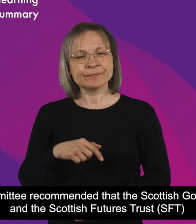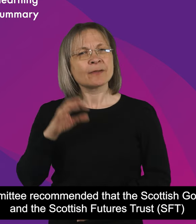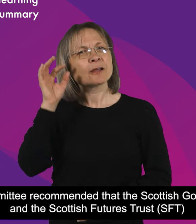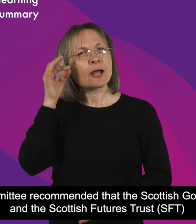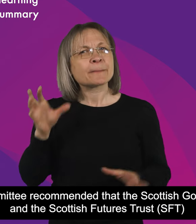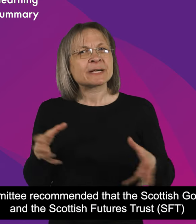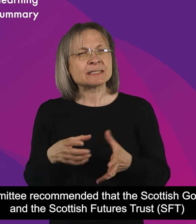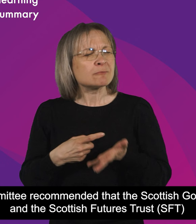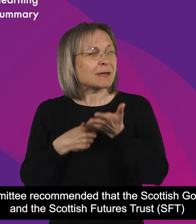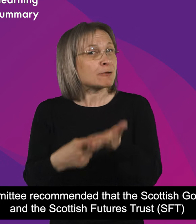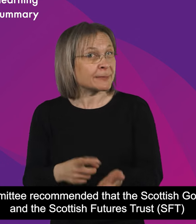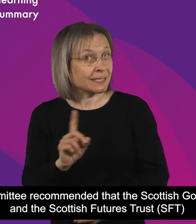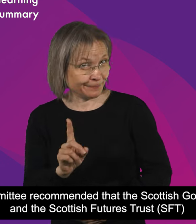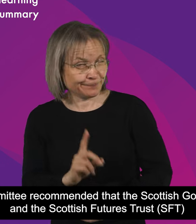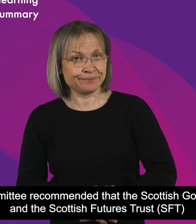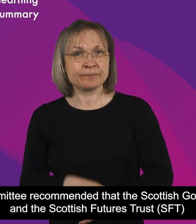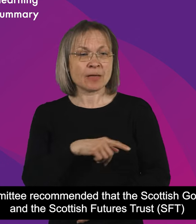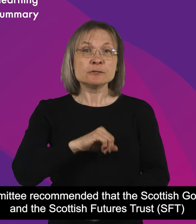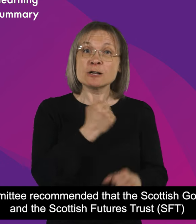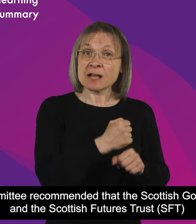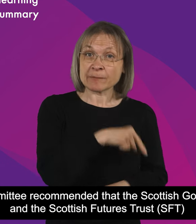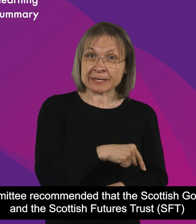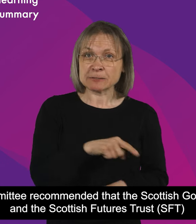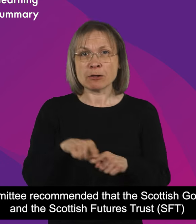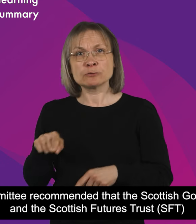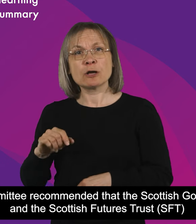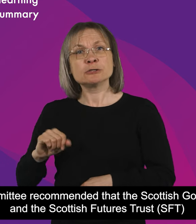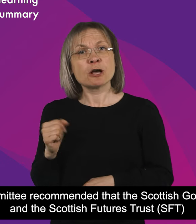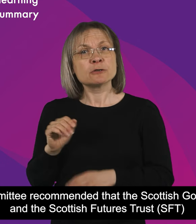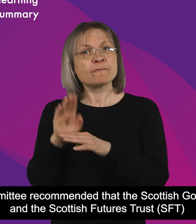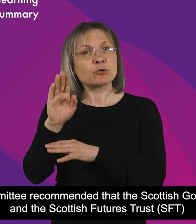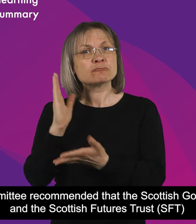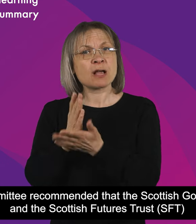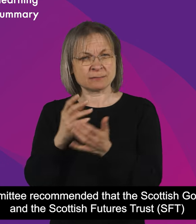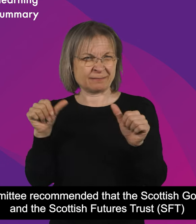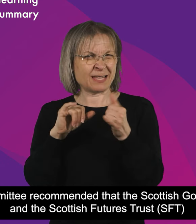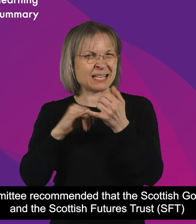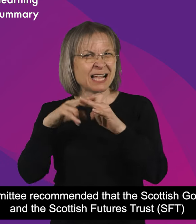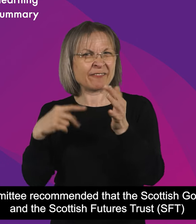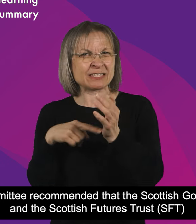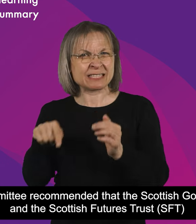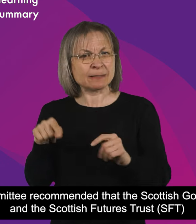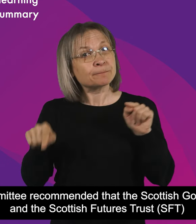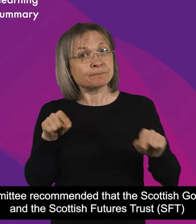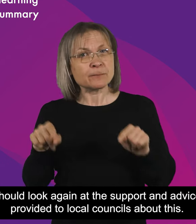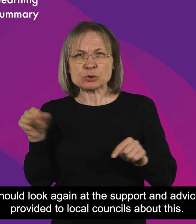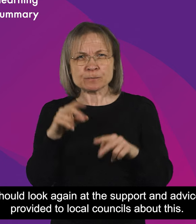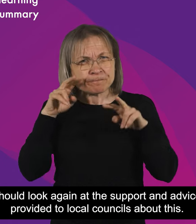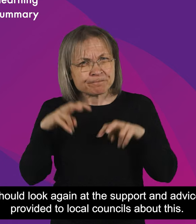The committee recommended that the Scottish Government and the Scottish Futures Trust should look again at the support